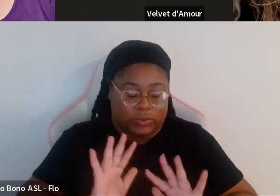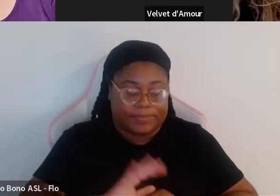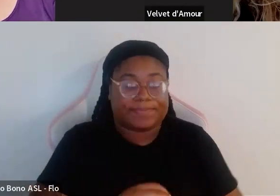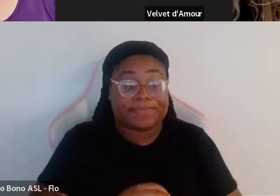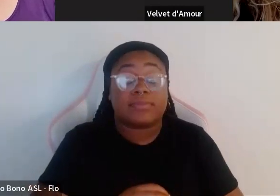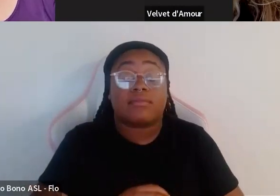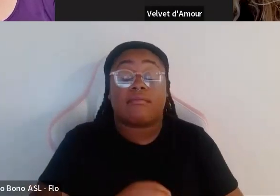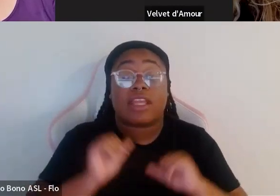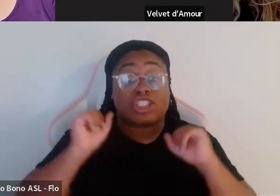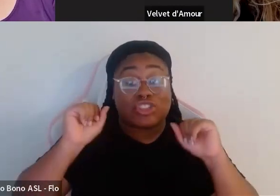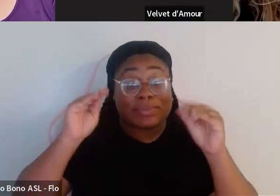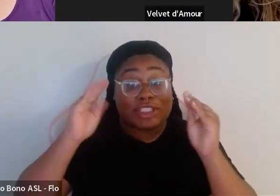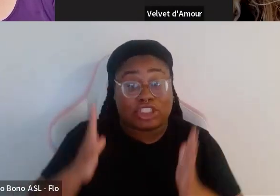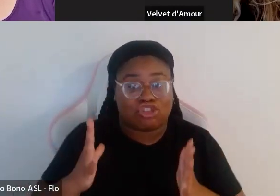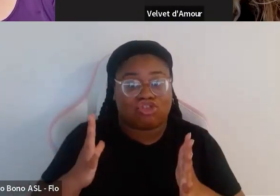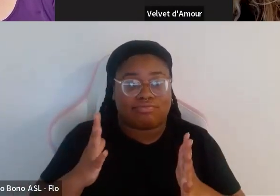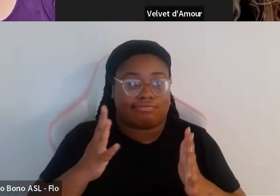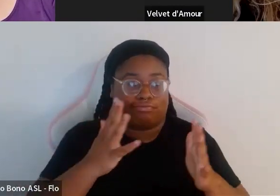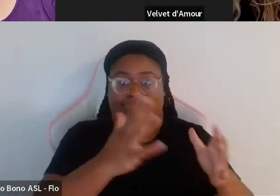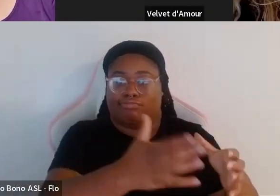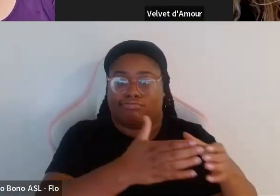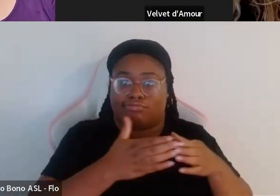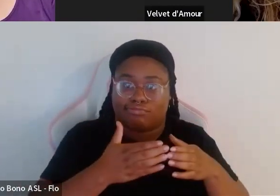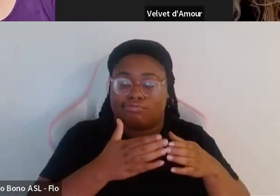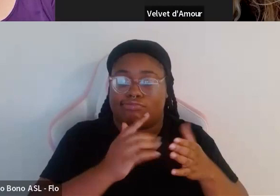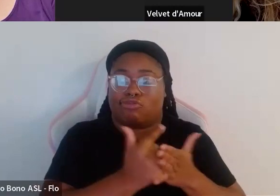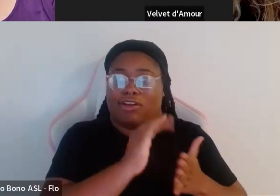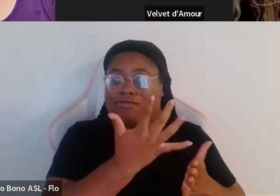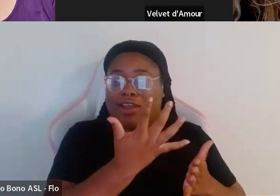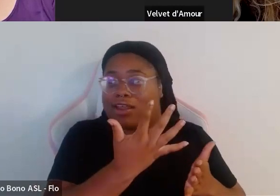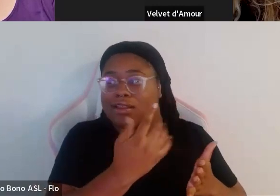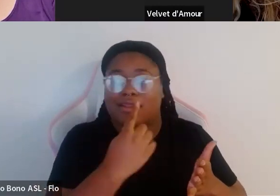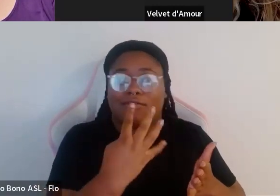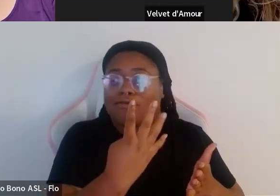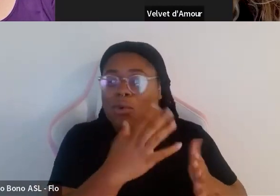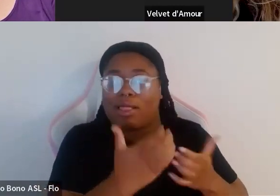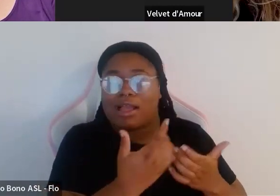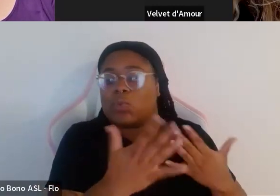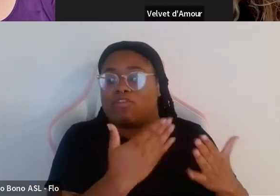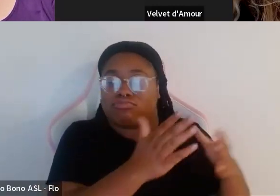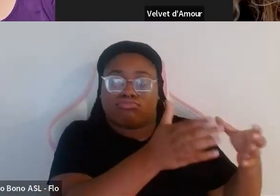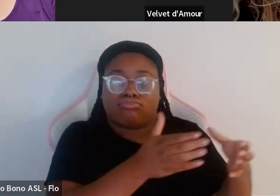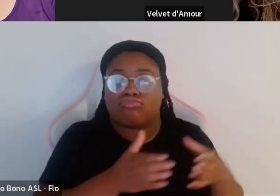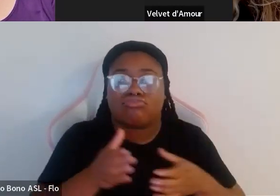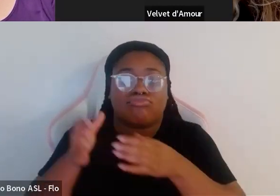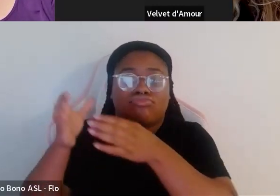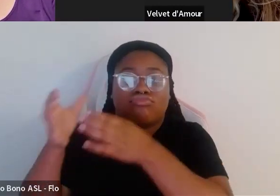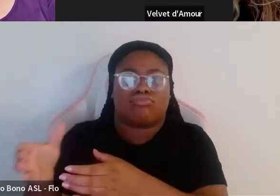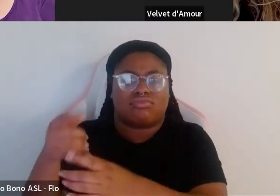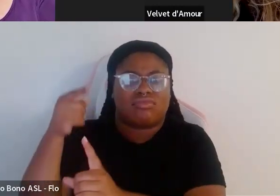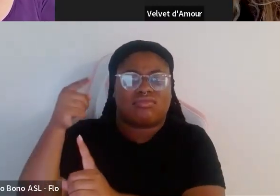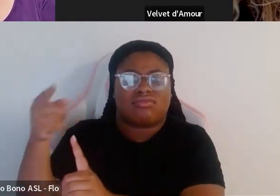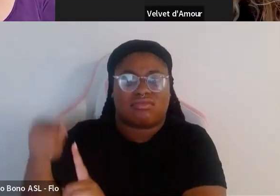teacher took the entire grade of fifth grade not just my class but there was like four classes and said you know velvet demore